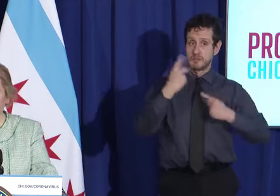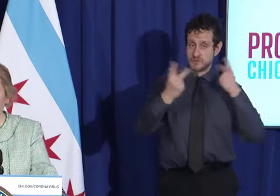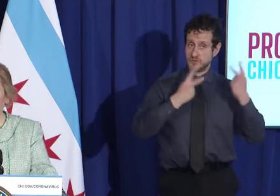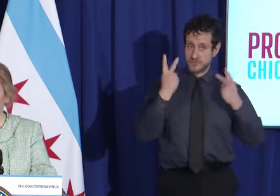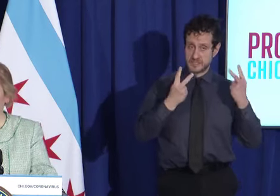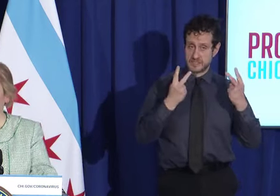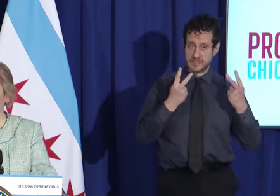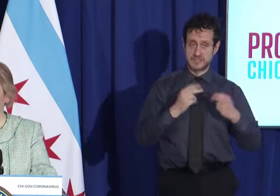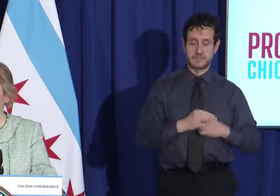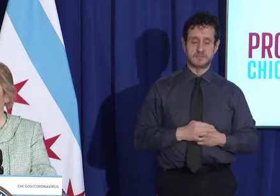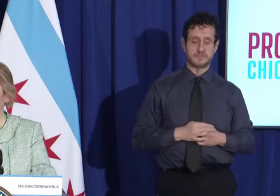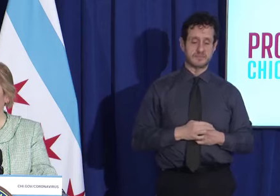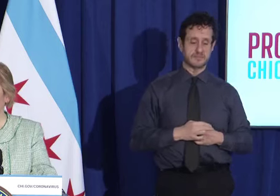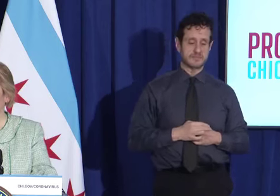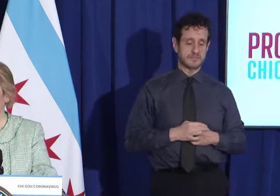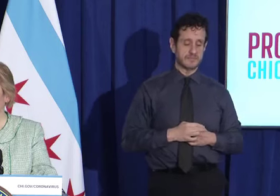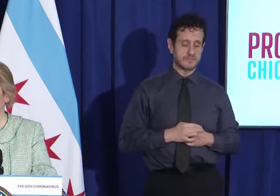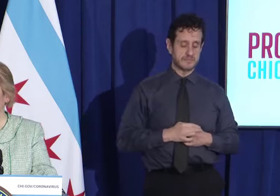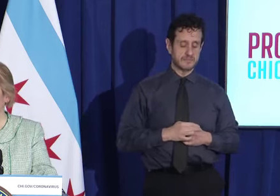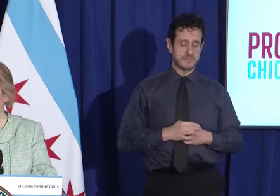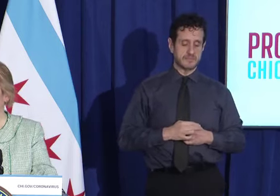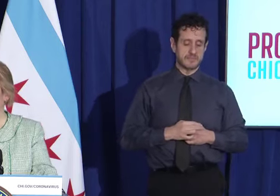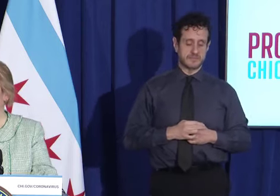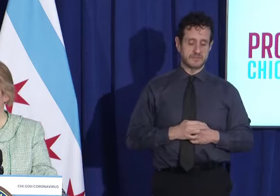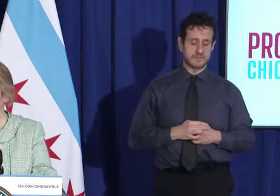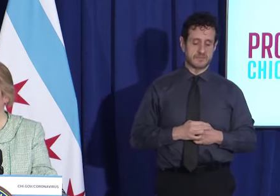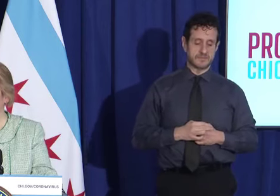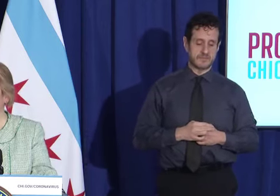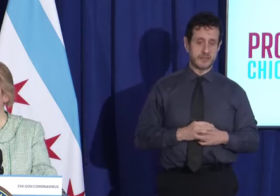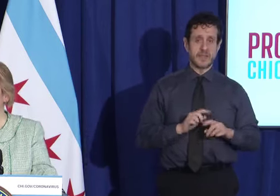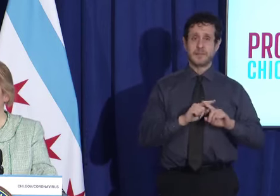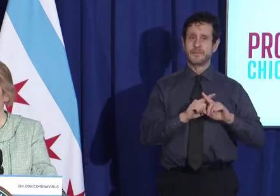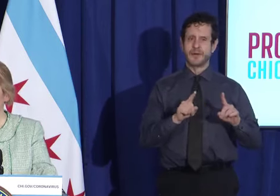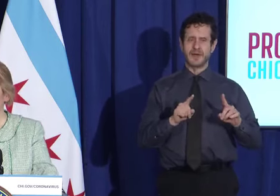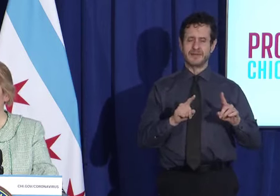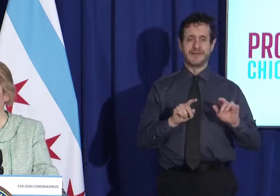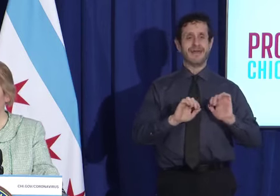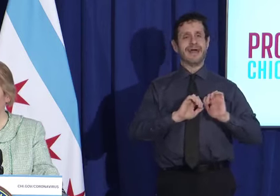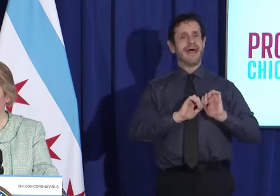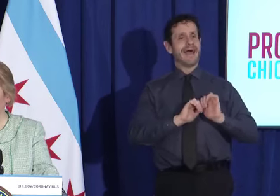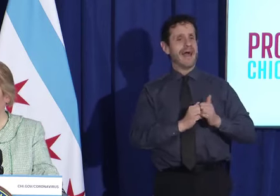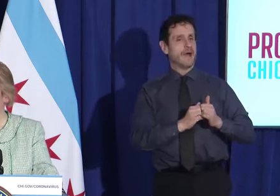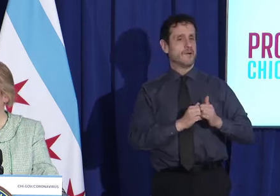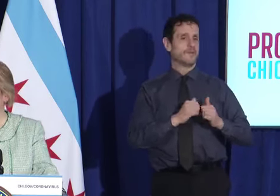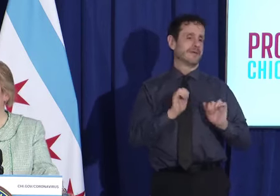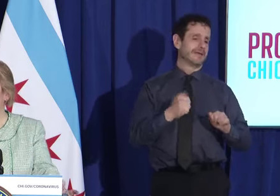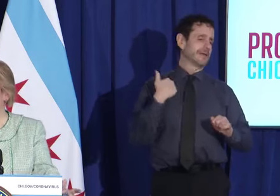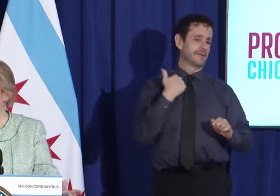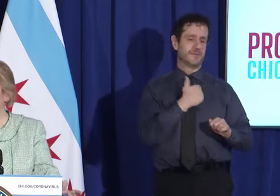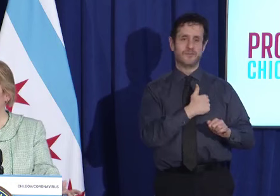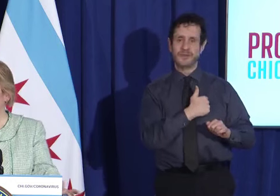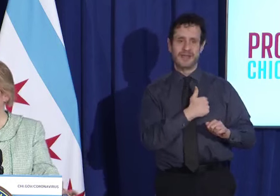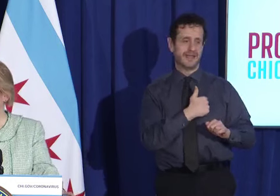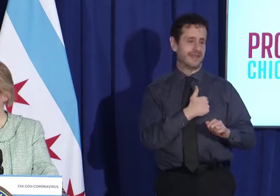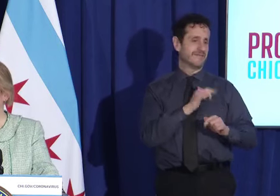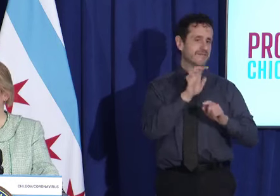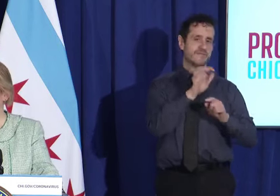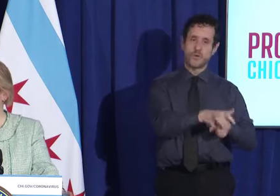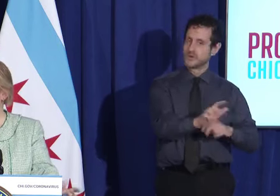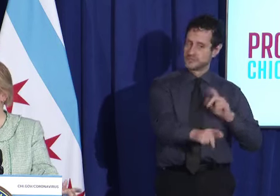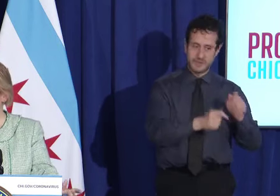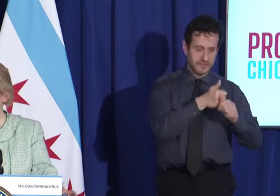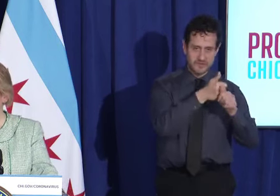Where we start talking about the ability to potentially enforce, where we start talking about working with